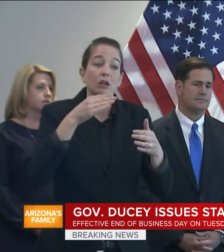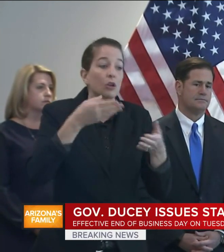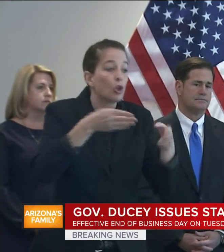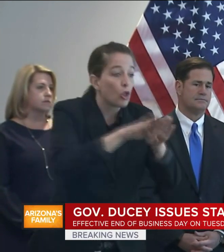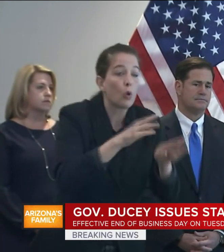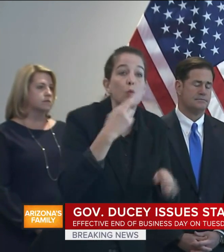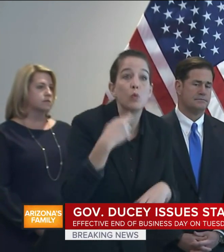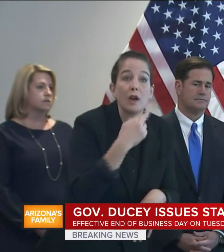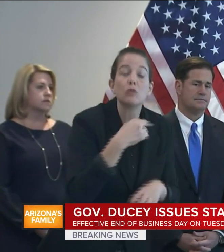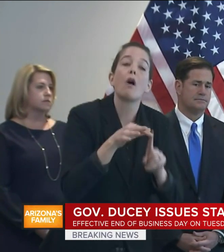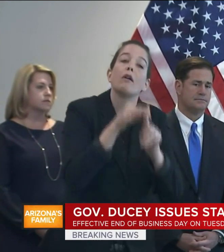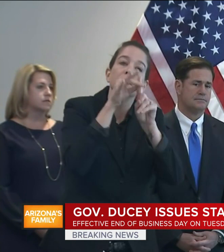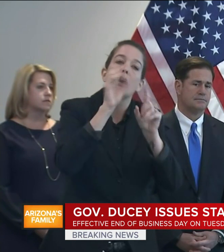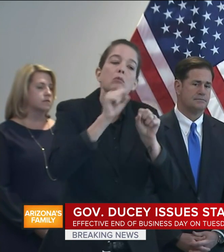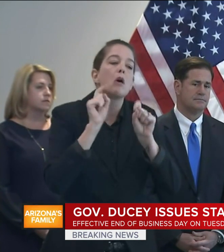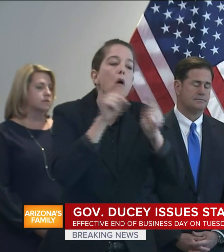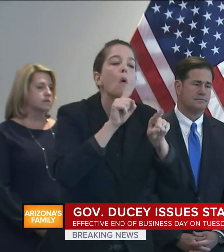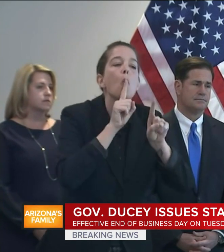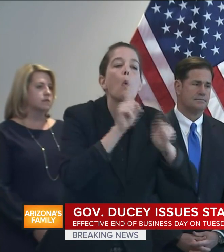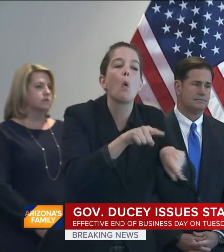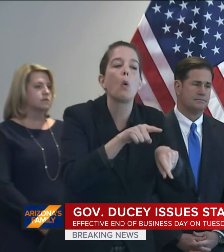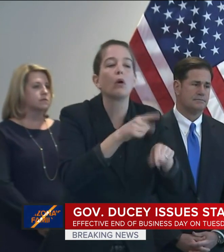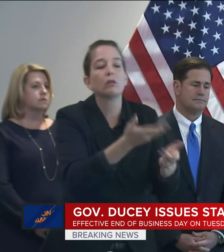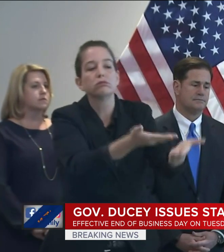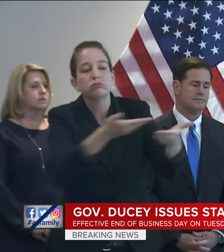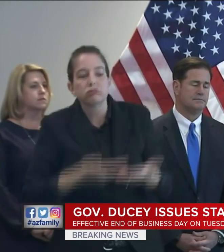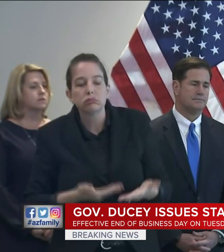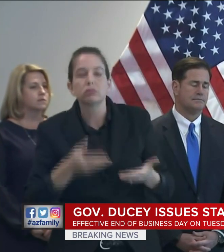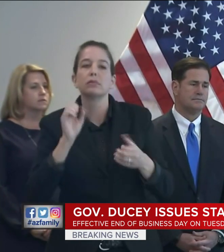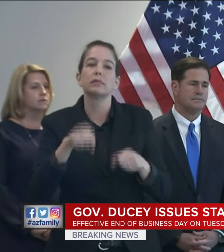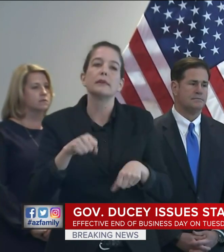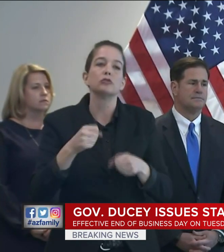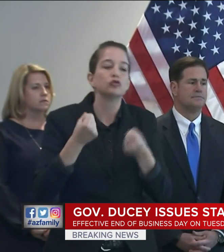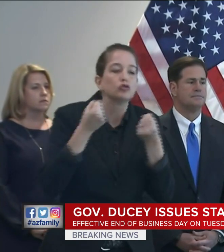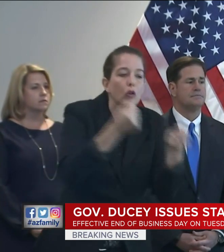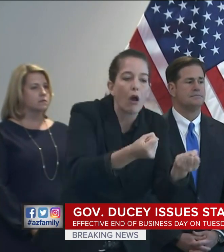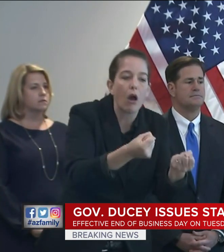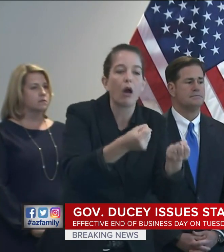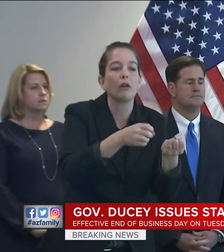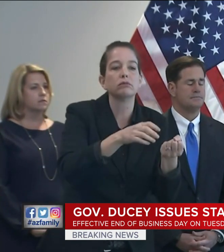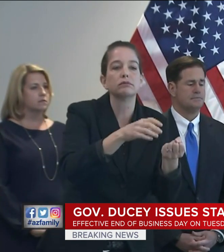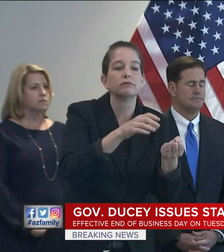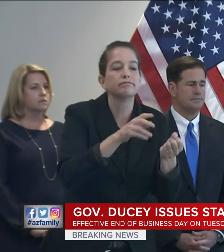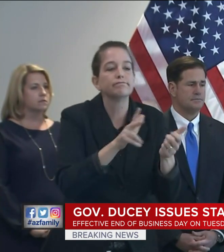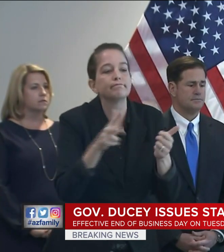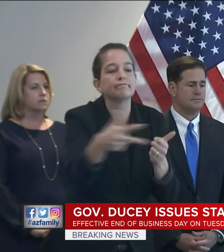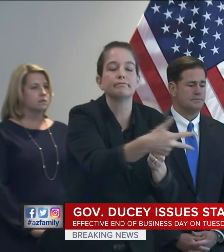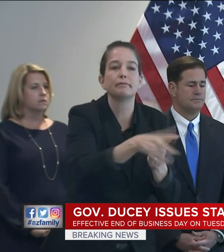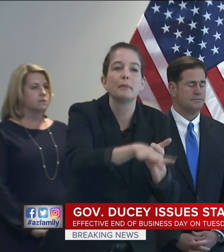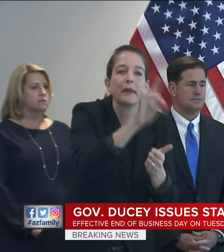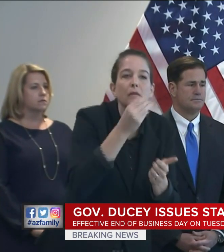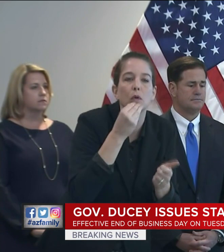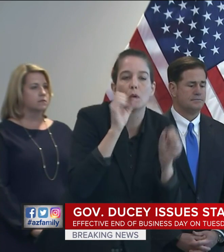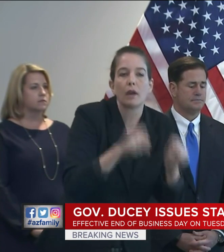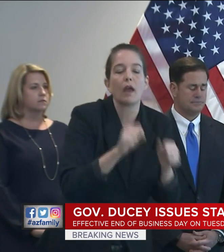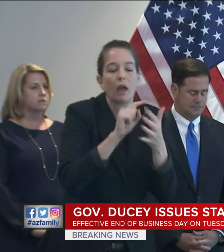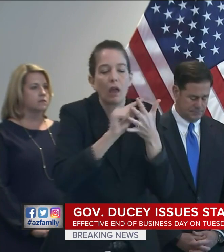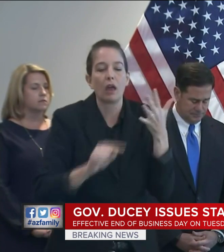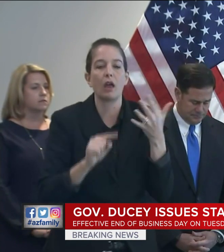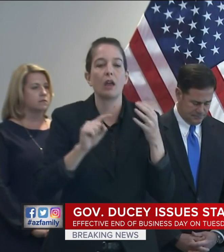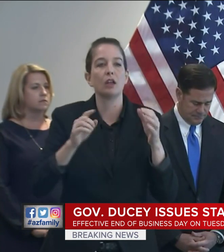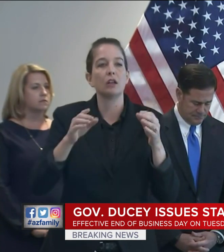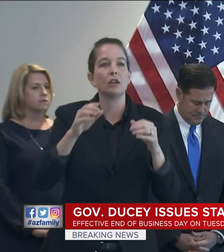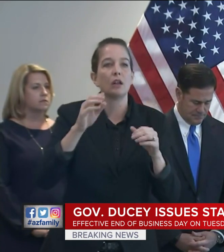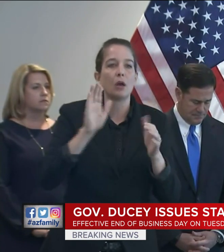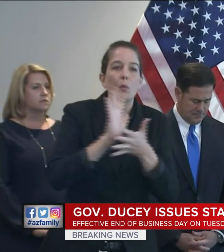theaters, and gyms. Across the state, public health officials have been grateful for the governor's thoughtful, data-driven